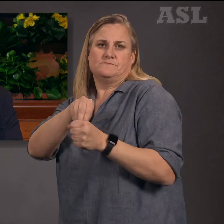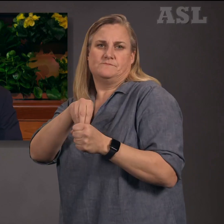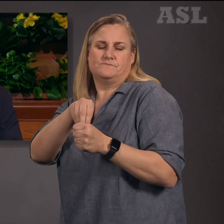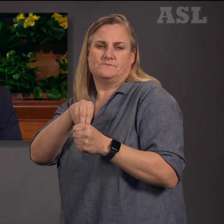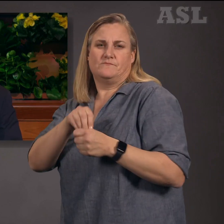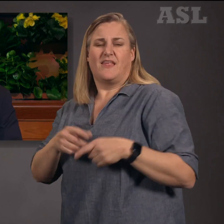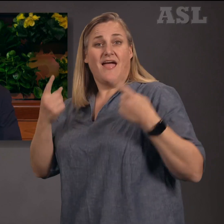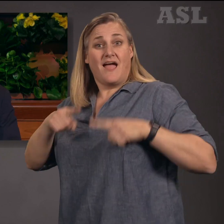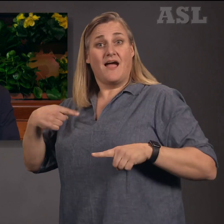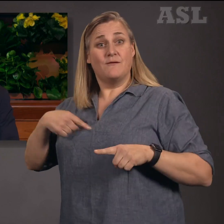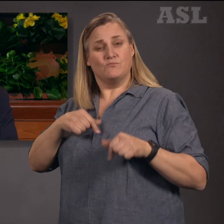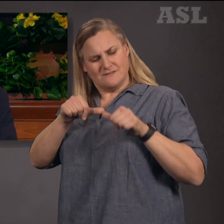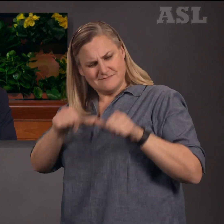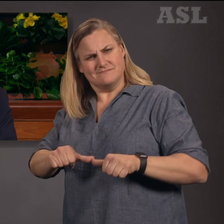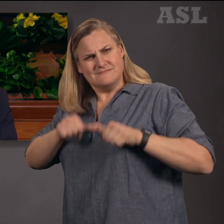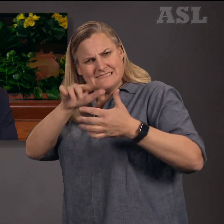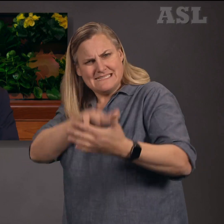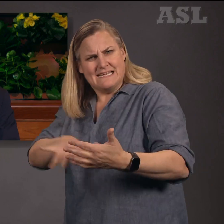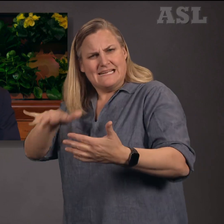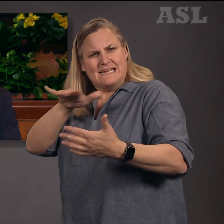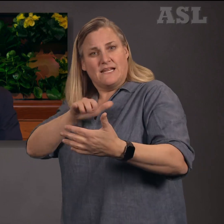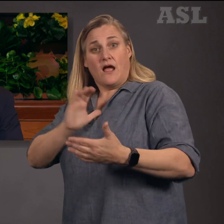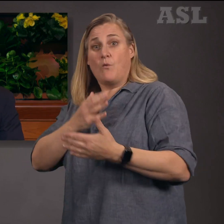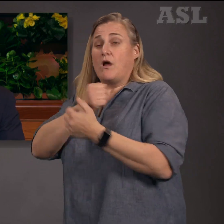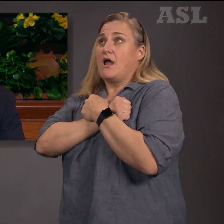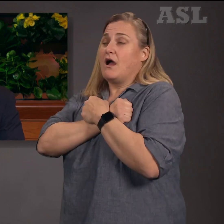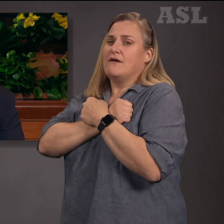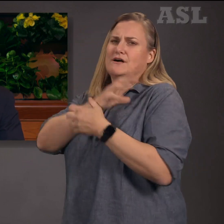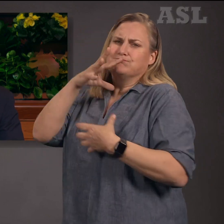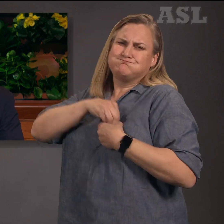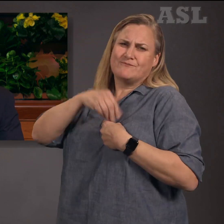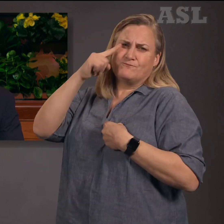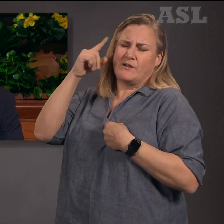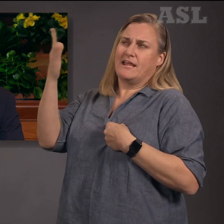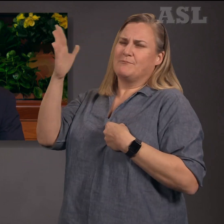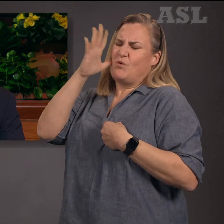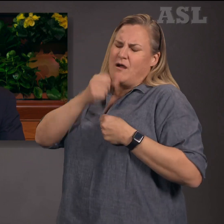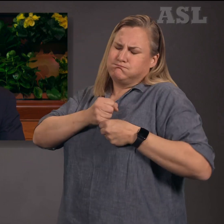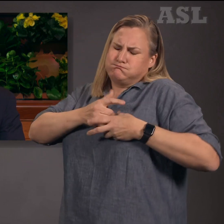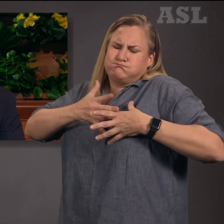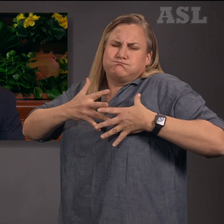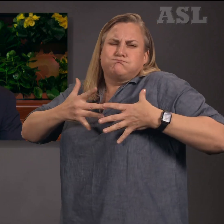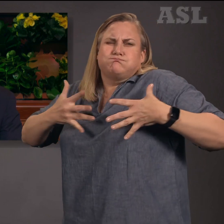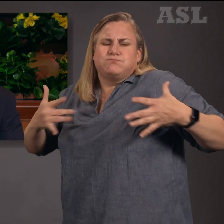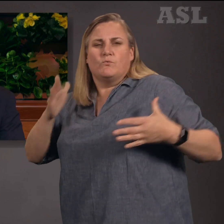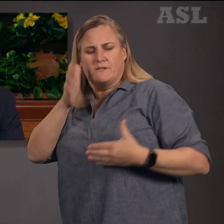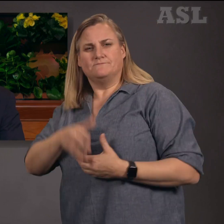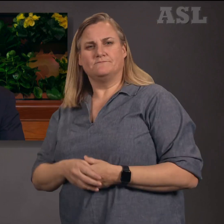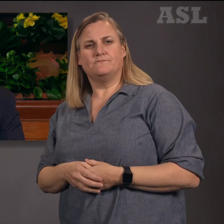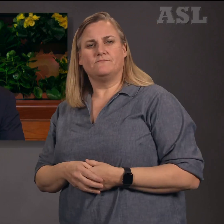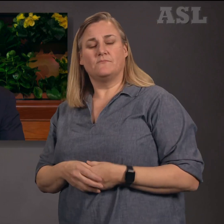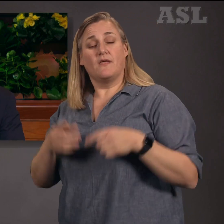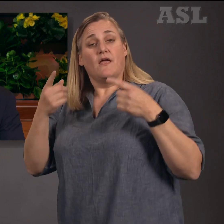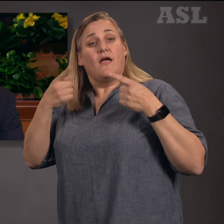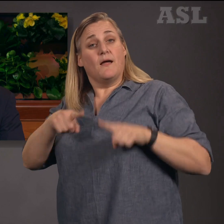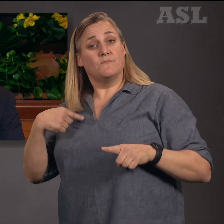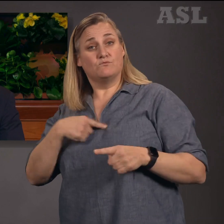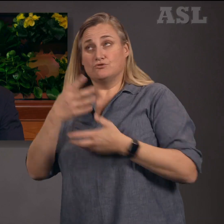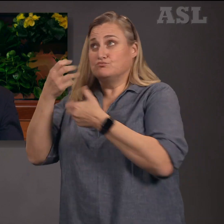If we trust the doctrine of Christ, we will approach our Heavenly Father every day in humble, secret prayer, where we